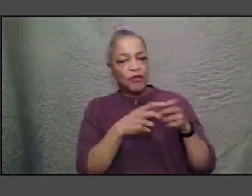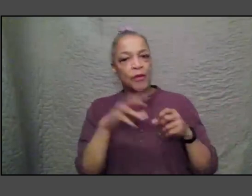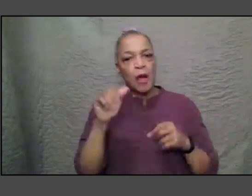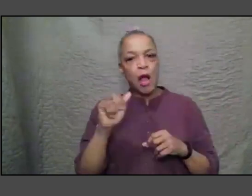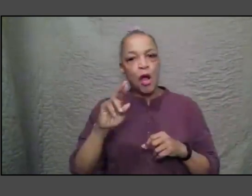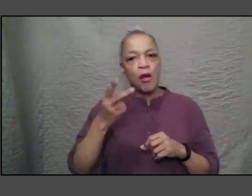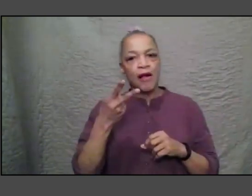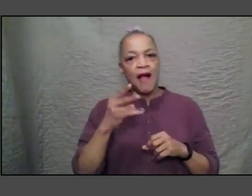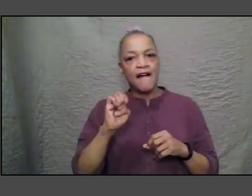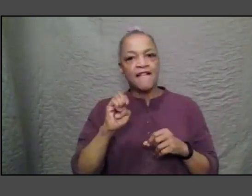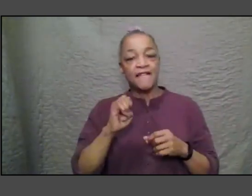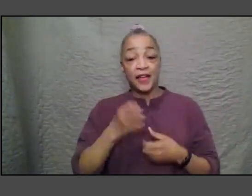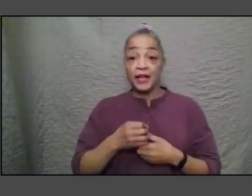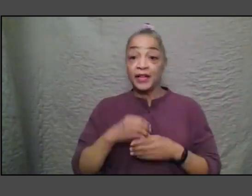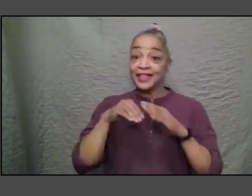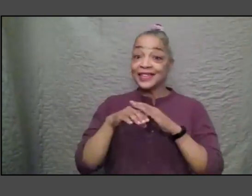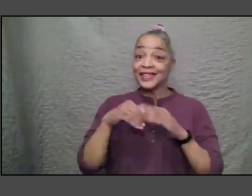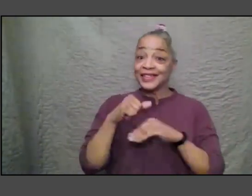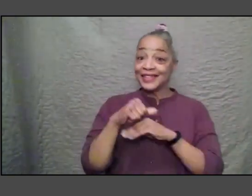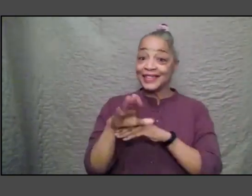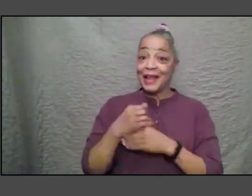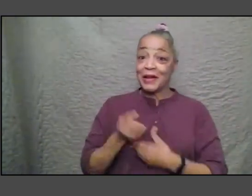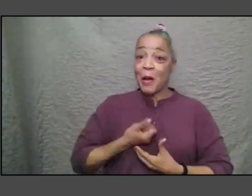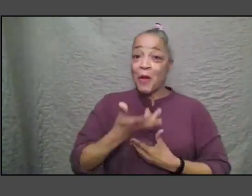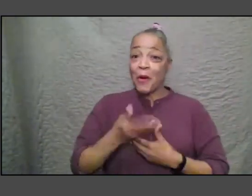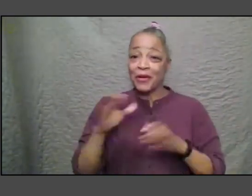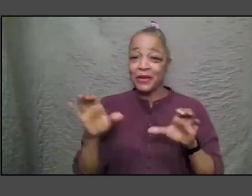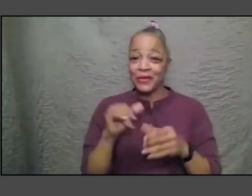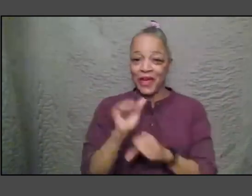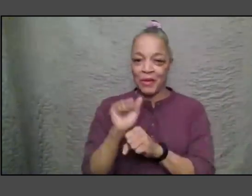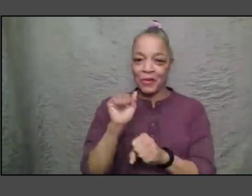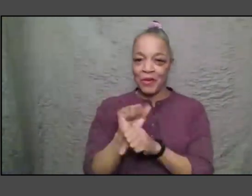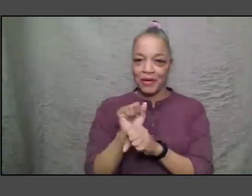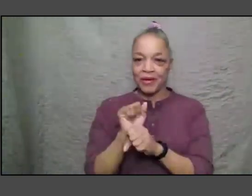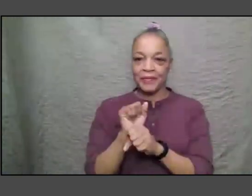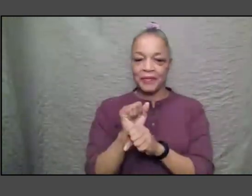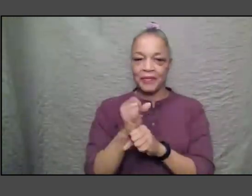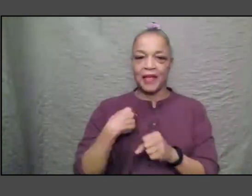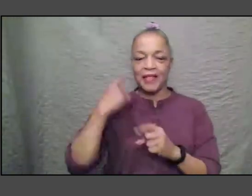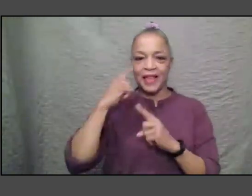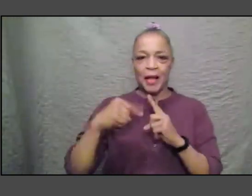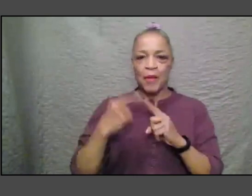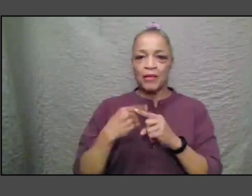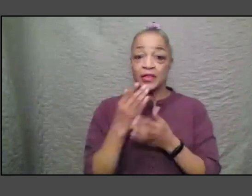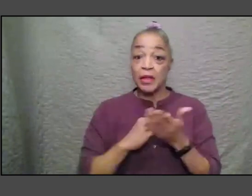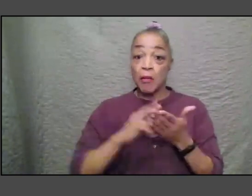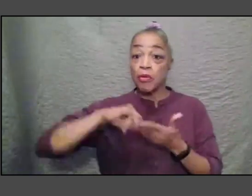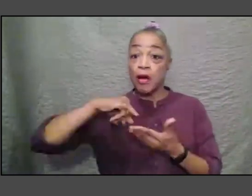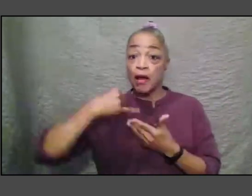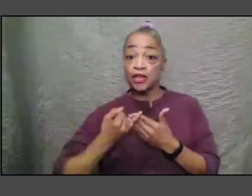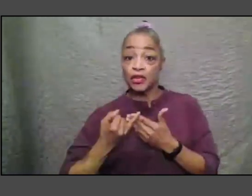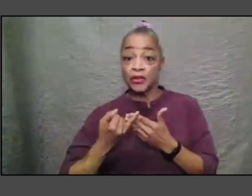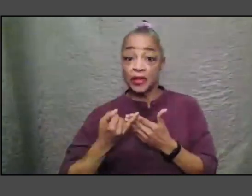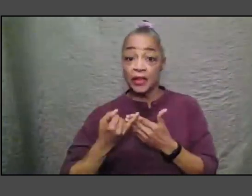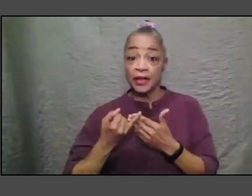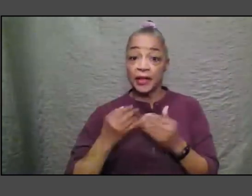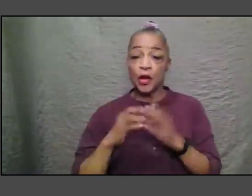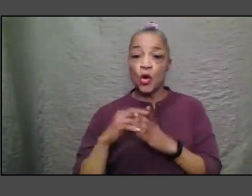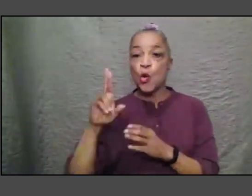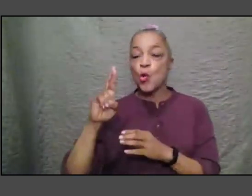to to to do that work um so um i think about some projects theaster gates rebuild project that we're supporting in